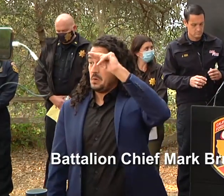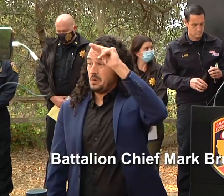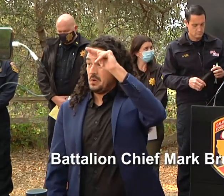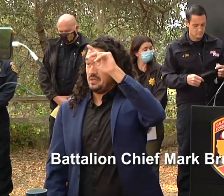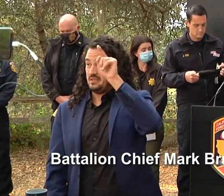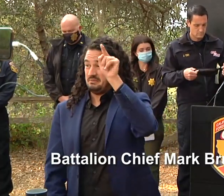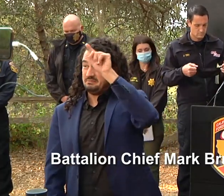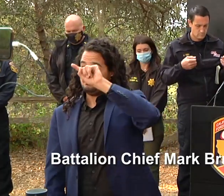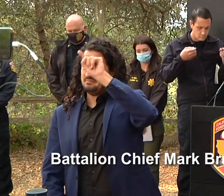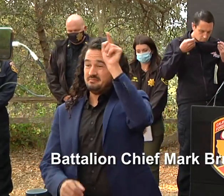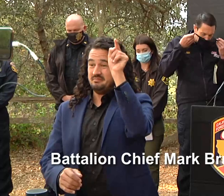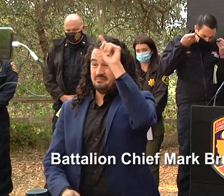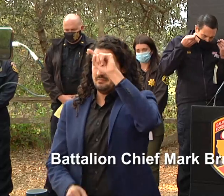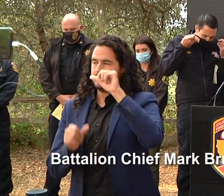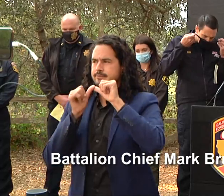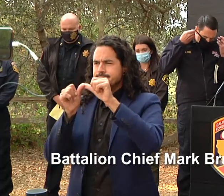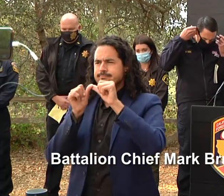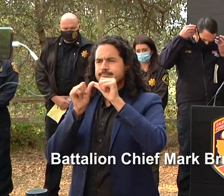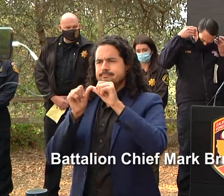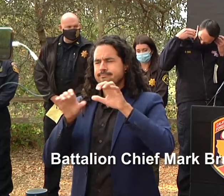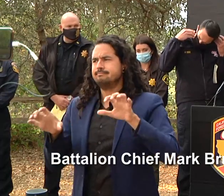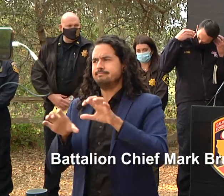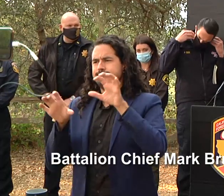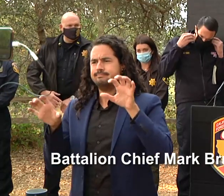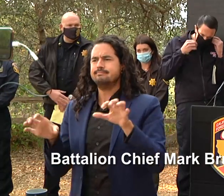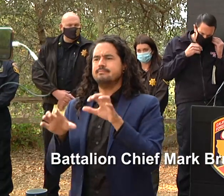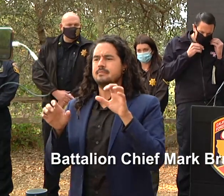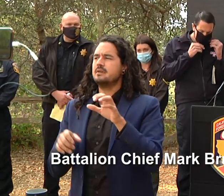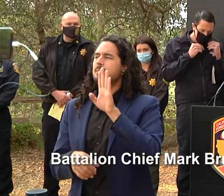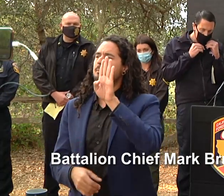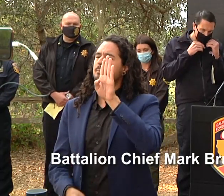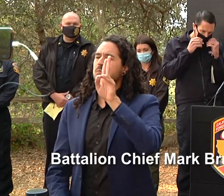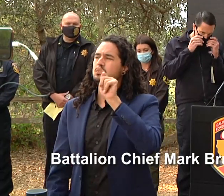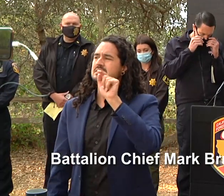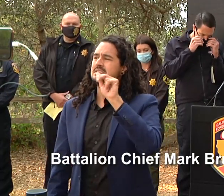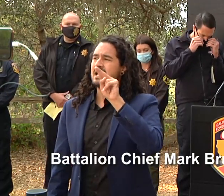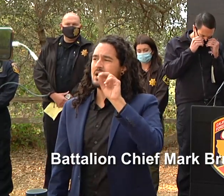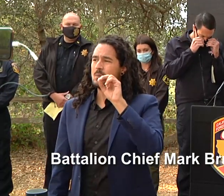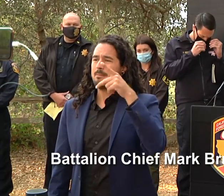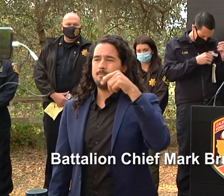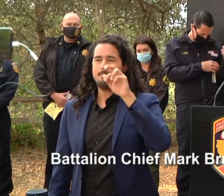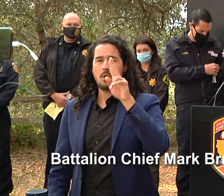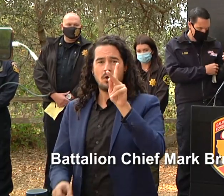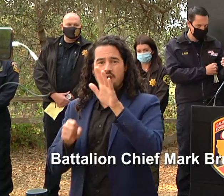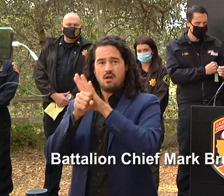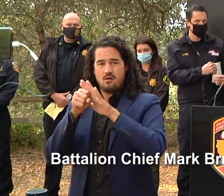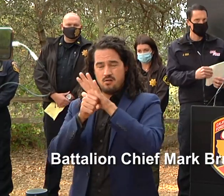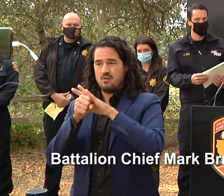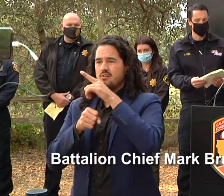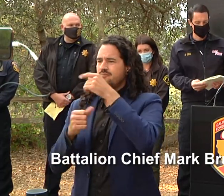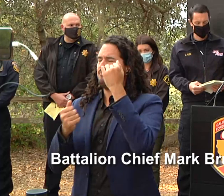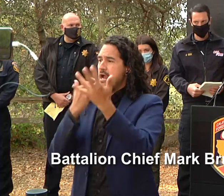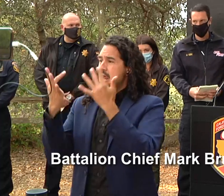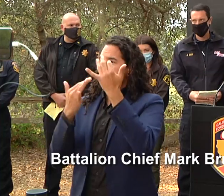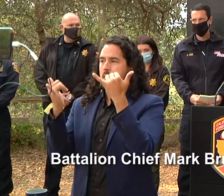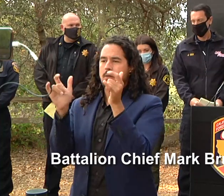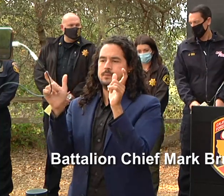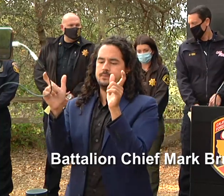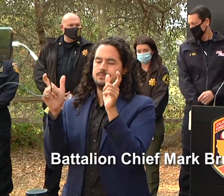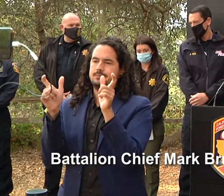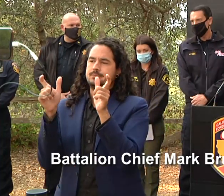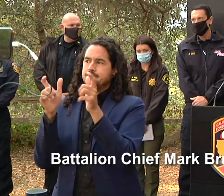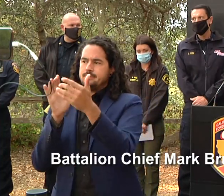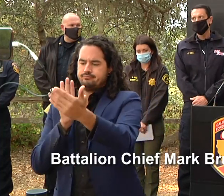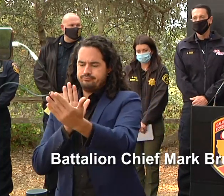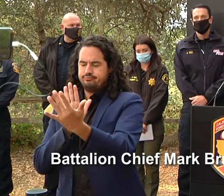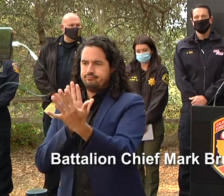uh suppression activities batana park area uh fires continue to work its way down to our control lines and in some areas we've done some small burnout